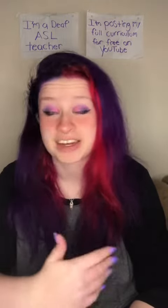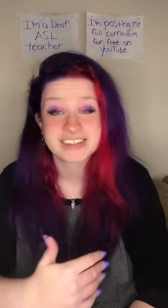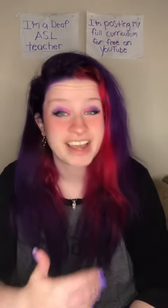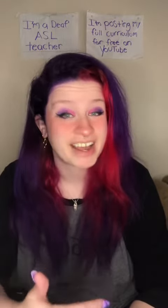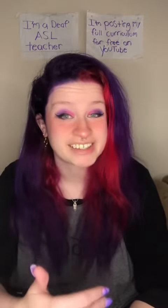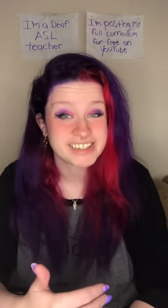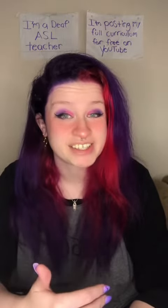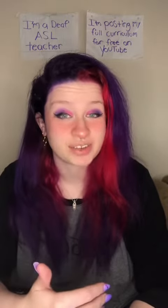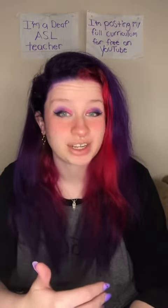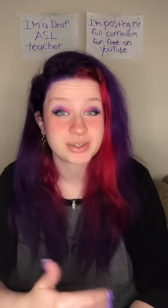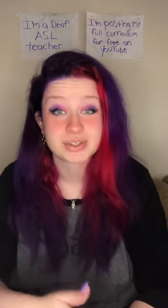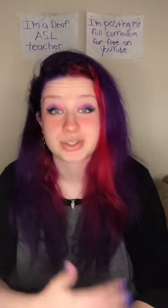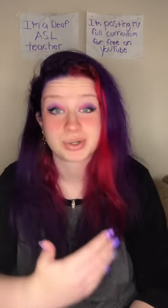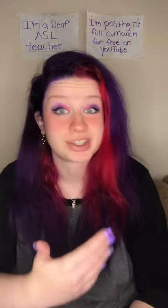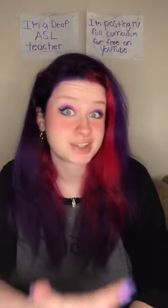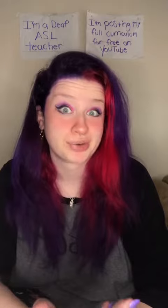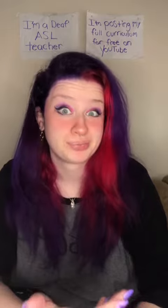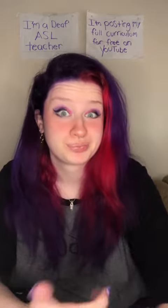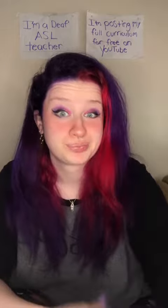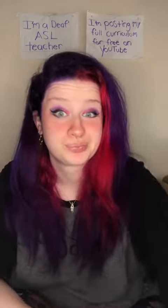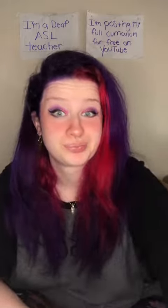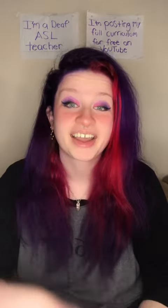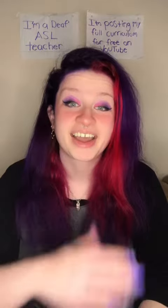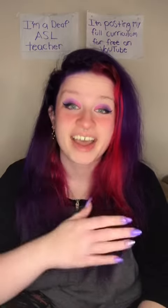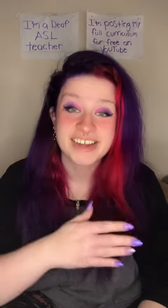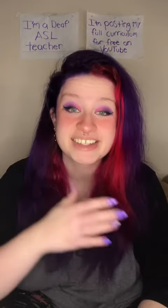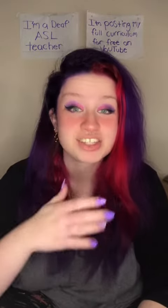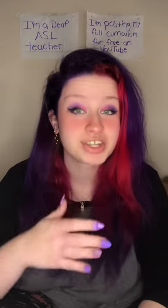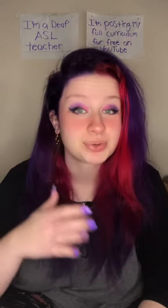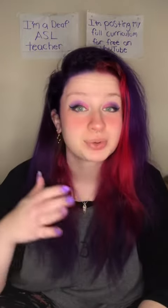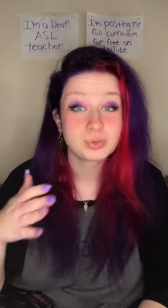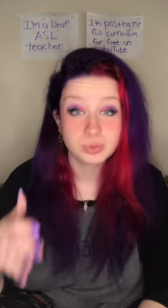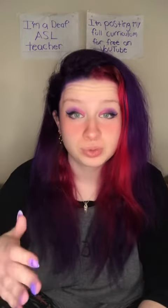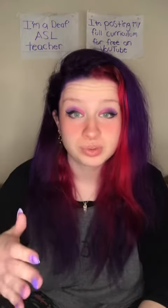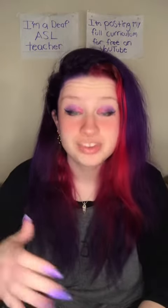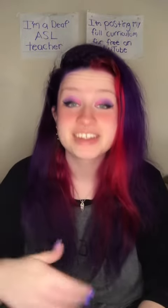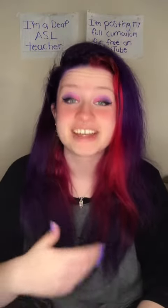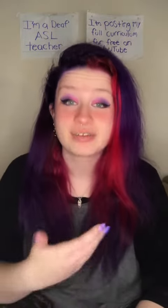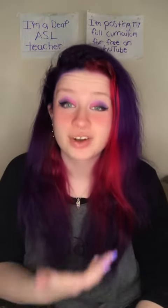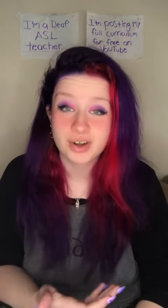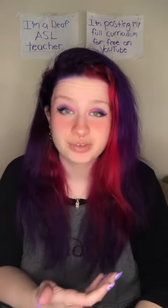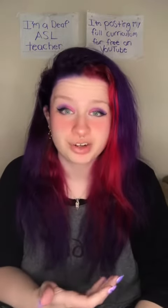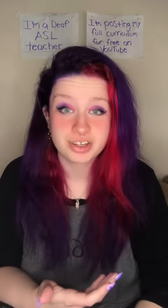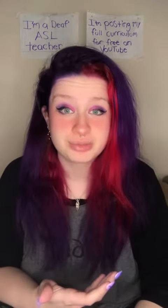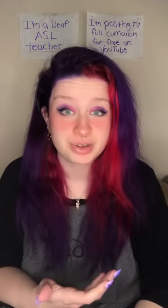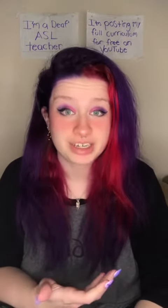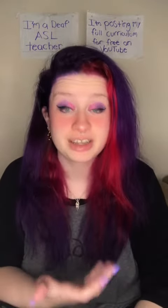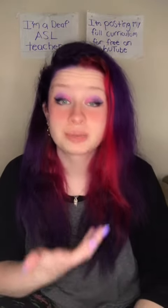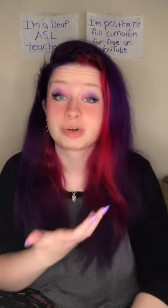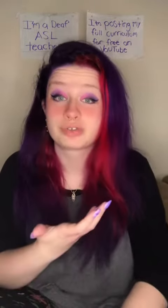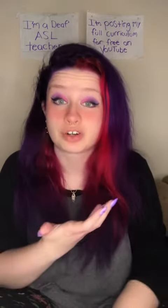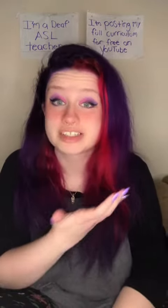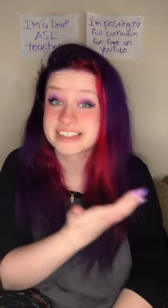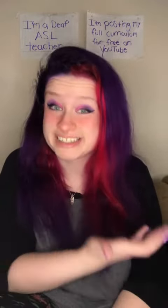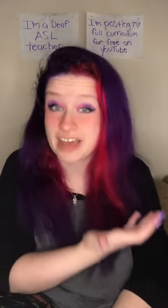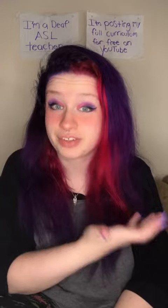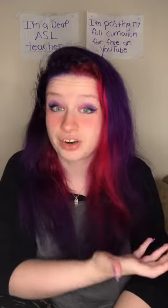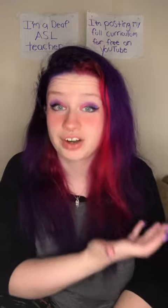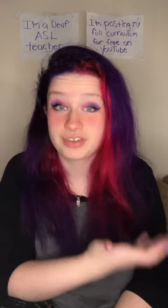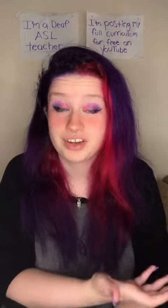tagged in these videos, so let's go. As a general rule, the Deaf and Hard of Hearing community prefers Deaf and Hard of Hearing